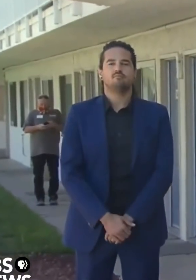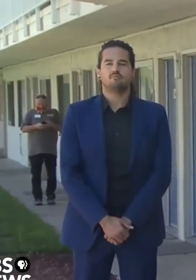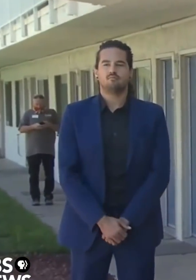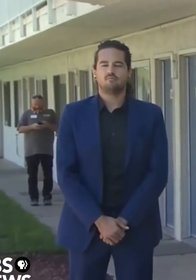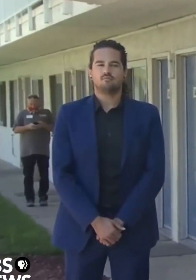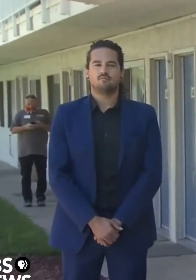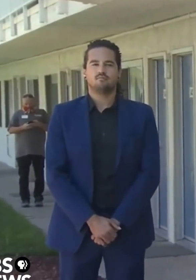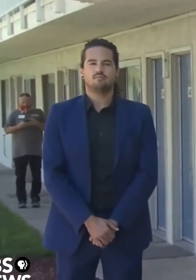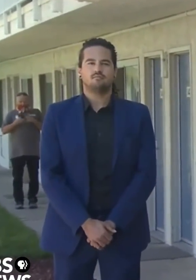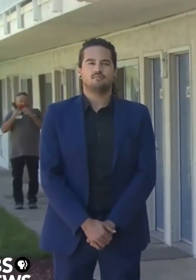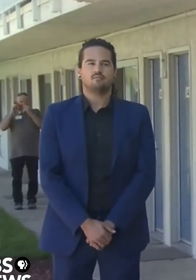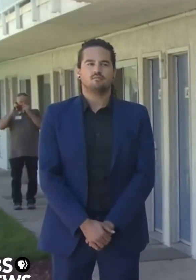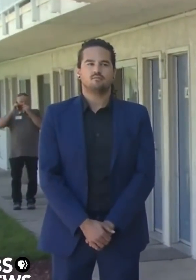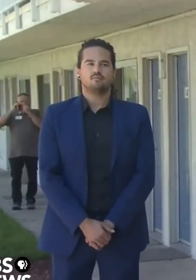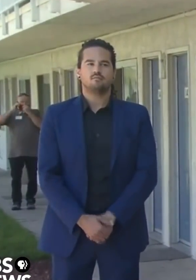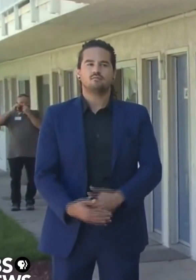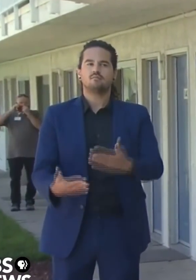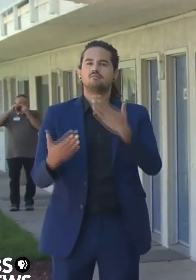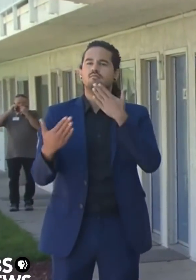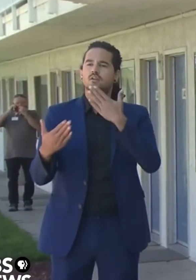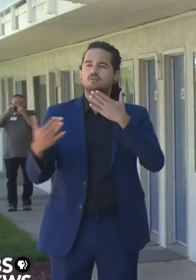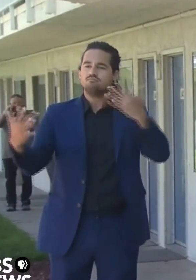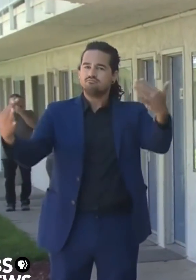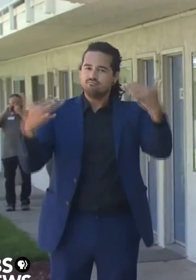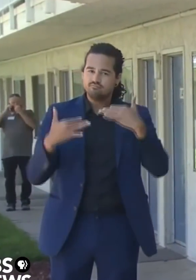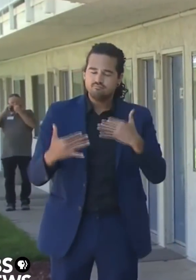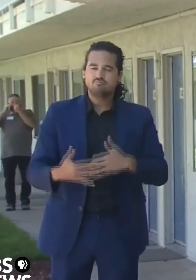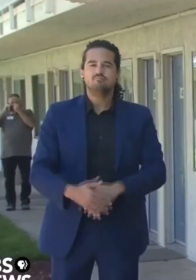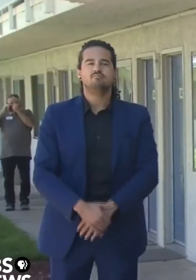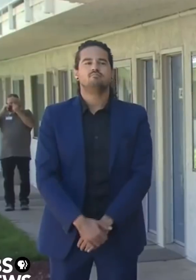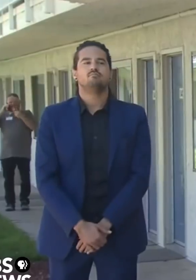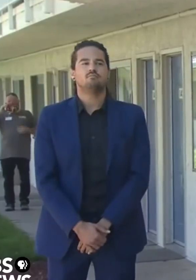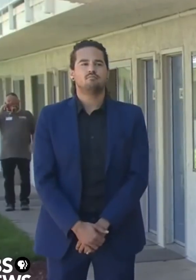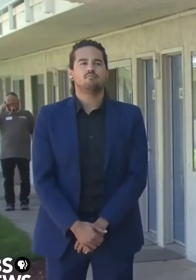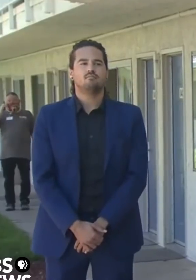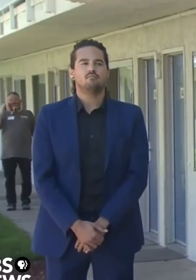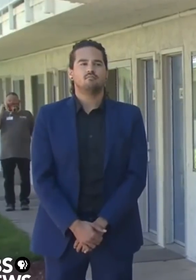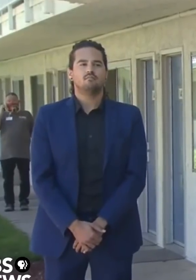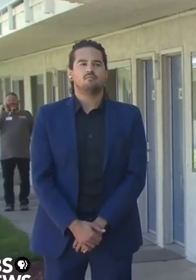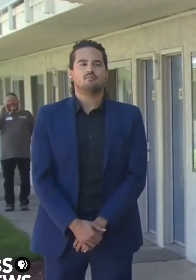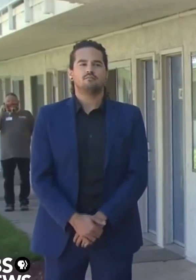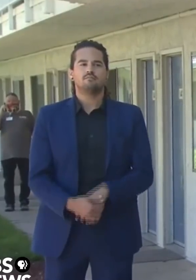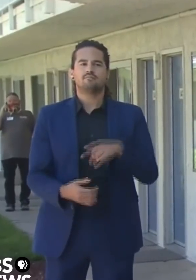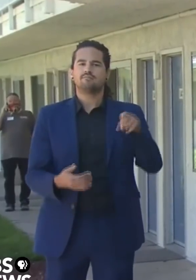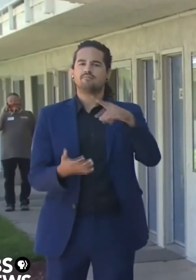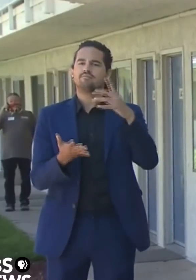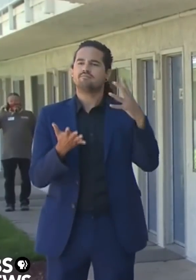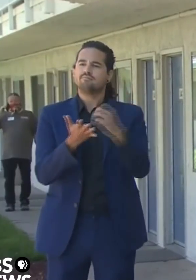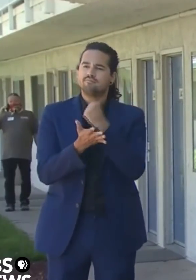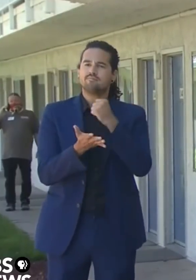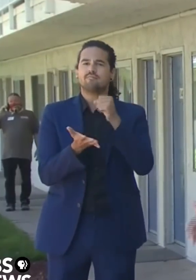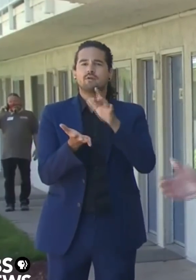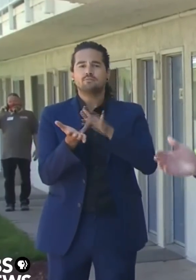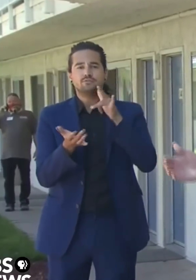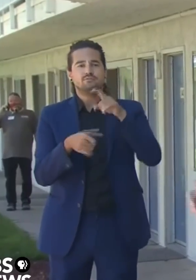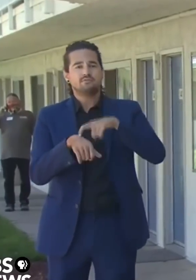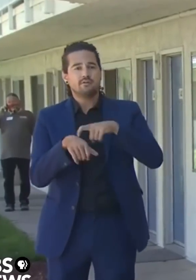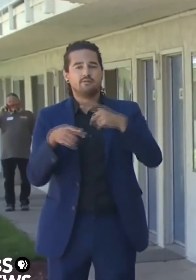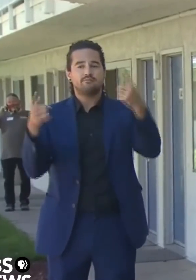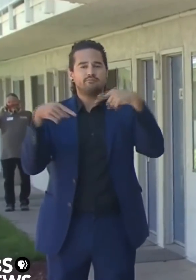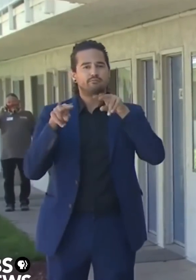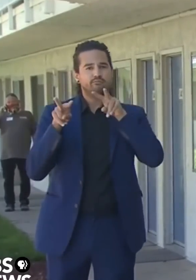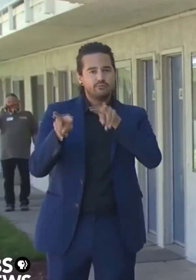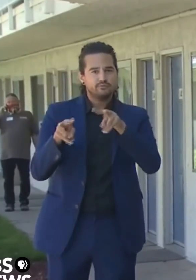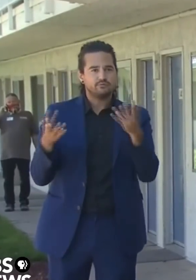Good. So thank you. Thank you for the opportunity or time. Thank you for the privilege of being here in